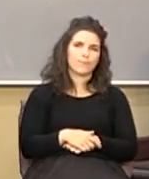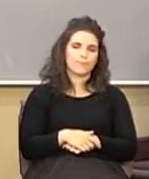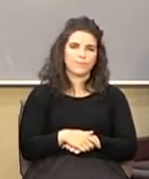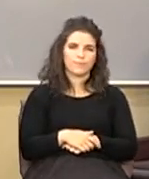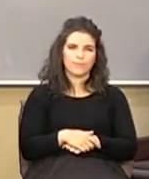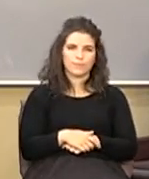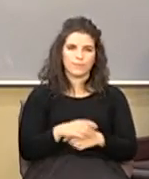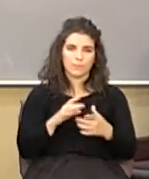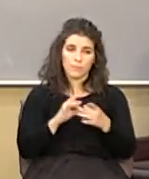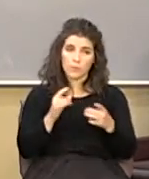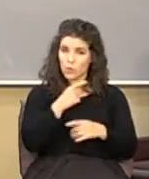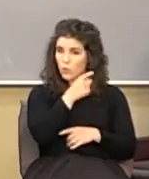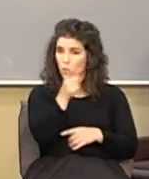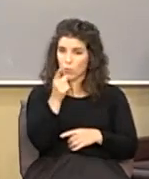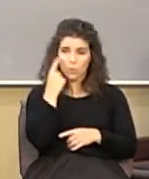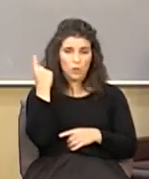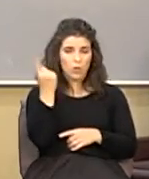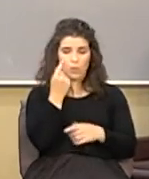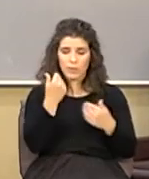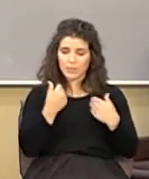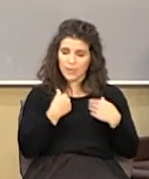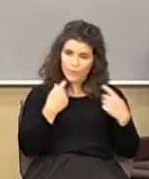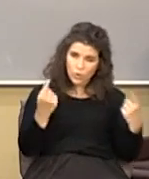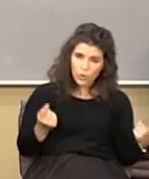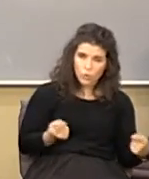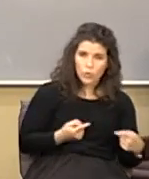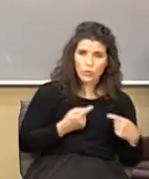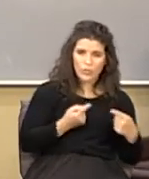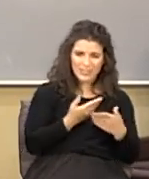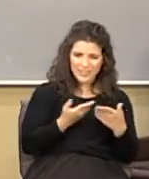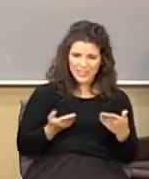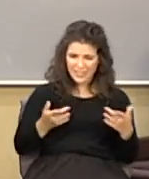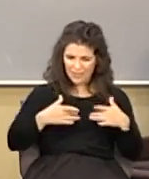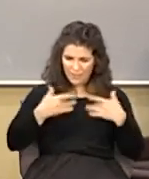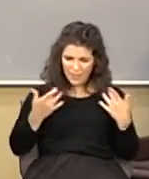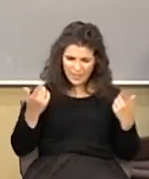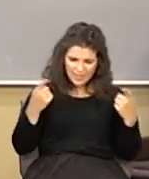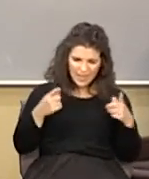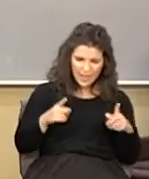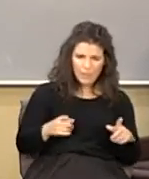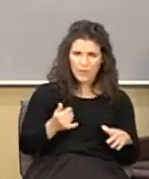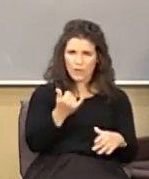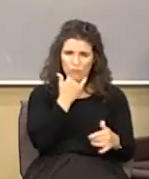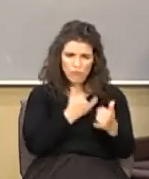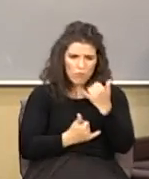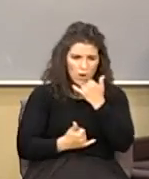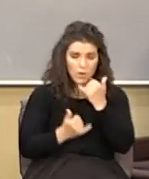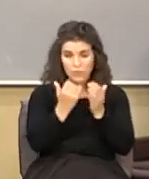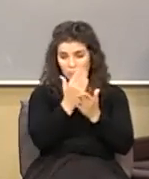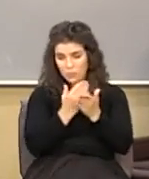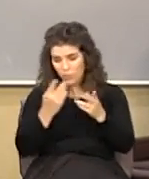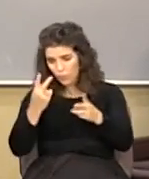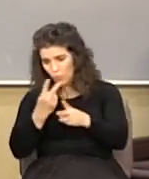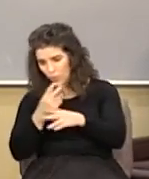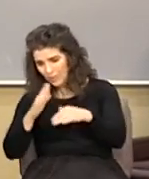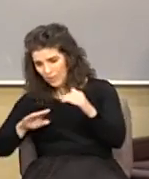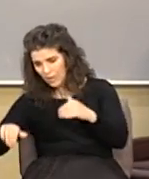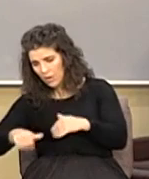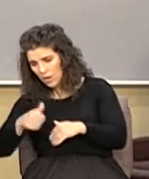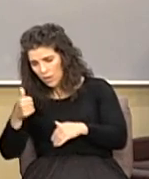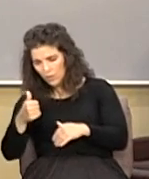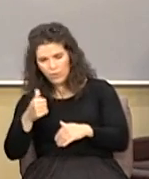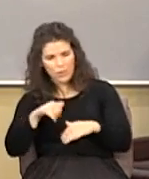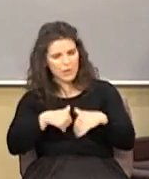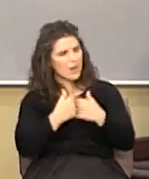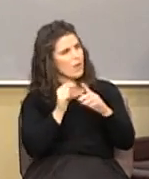by the way you're going to always have hurts you're always going to have things happen to you some worse than others and the key is always going to be